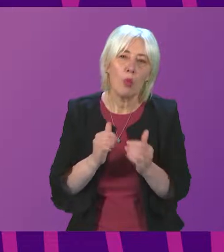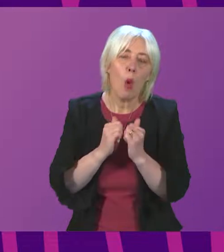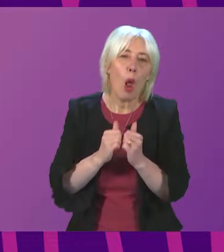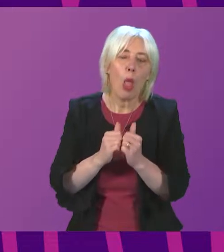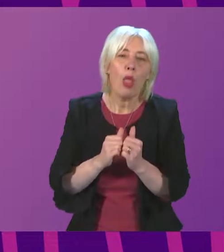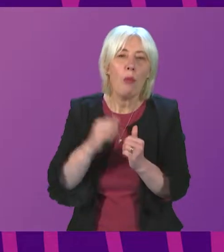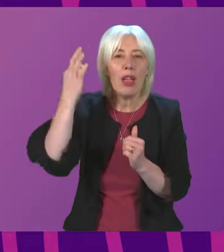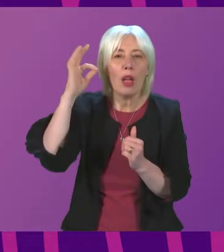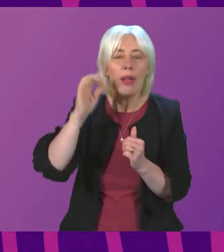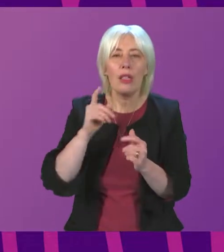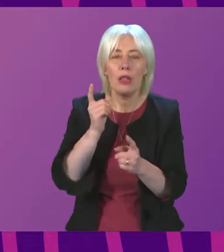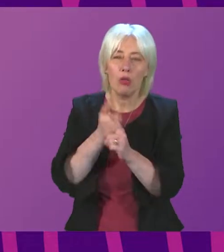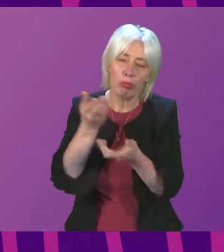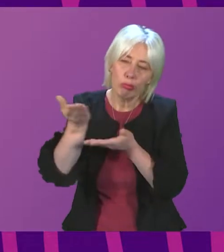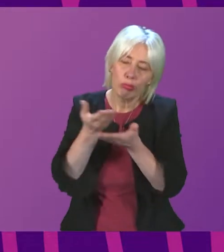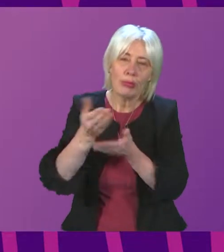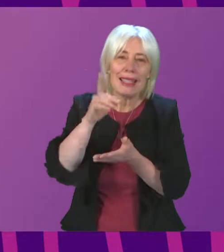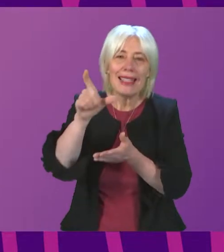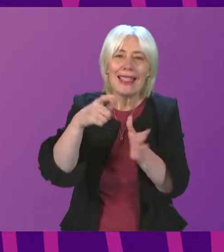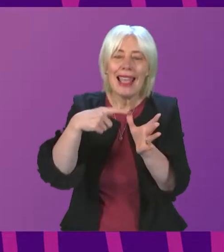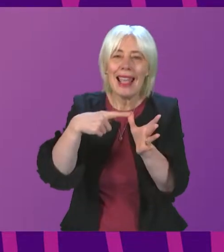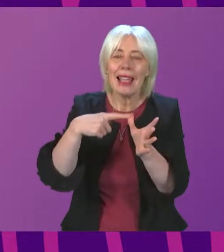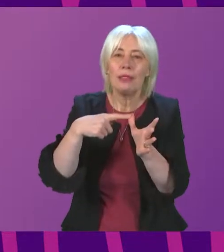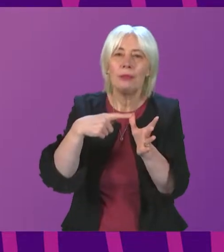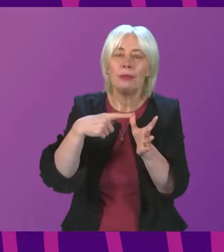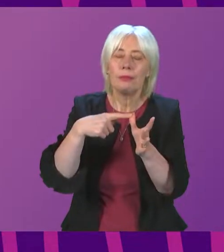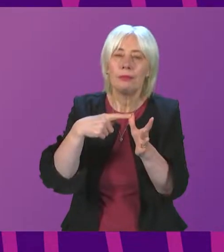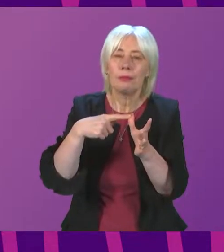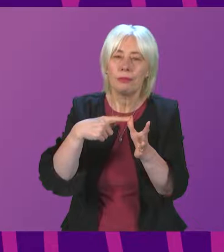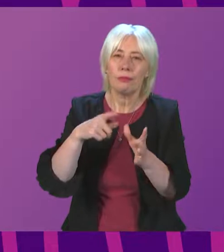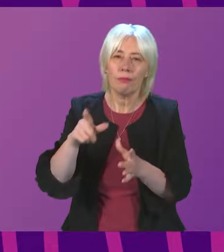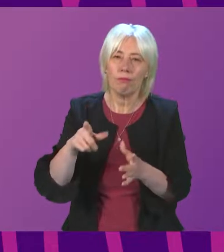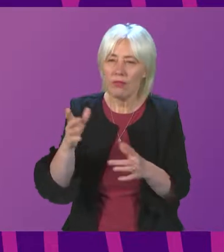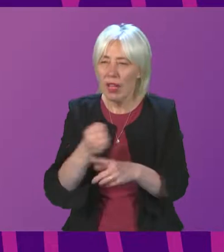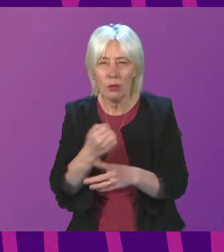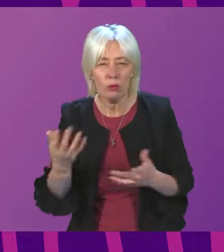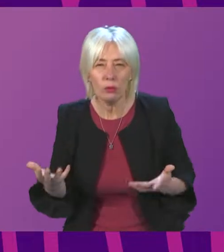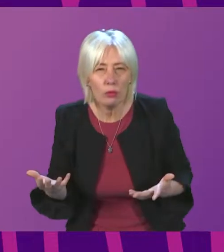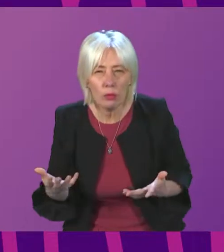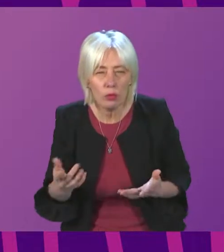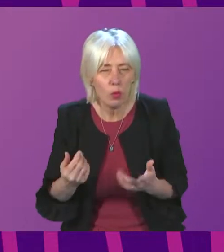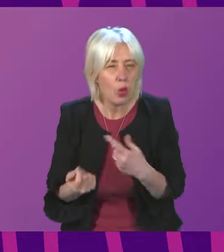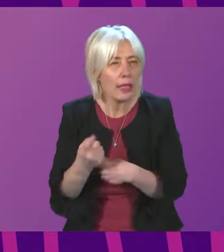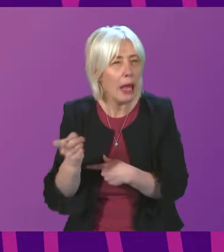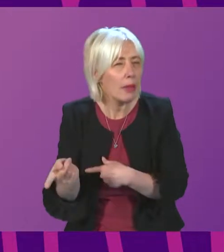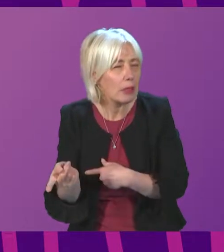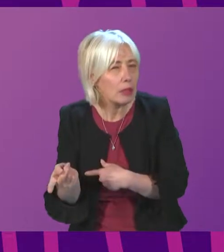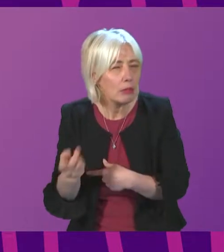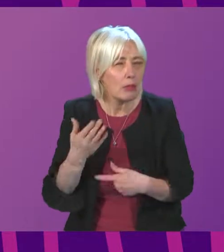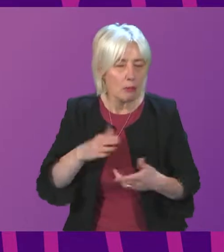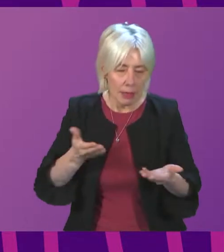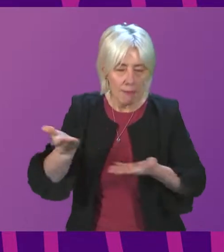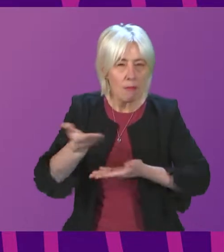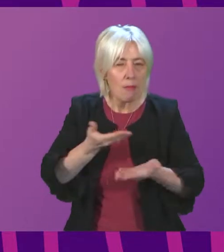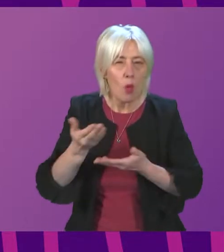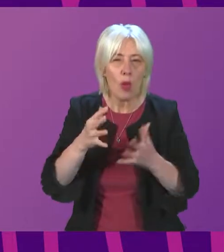speaking to the CEAA and finding out what is happening there, because there's some discussion as well